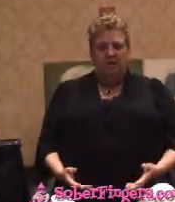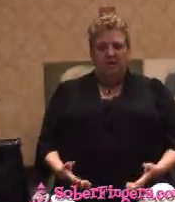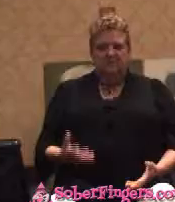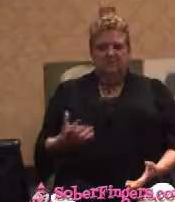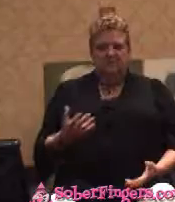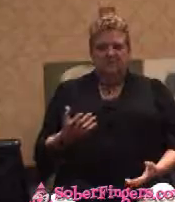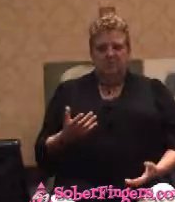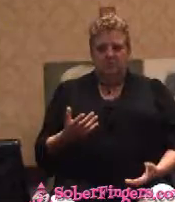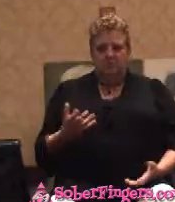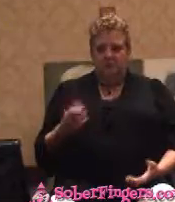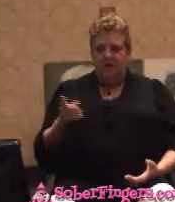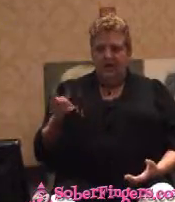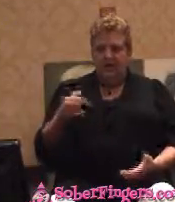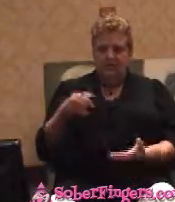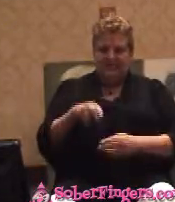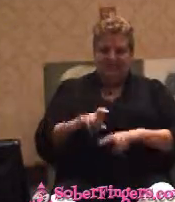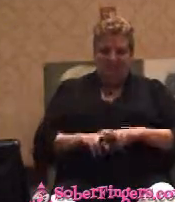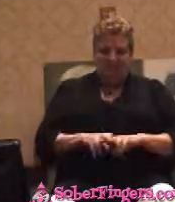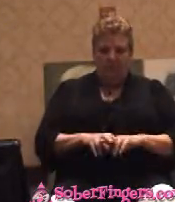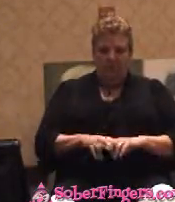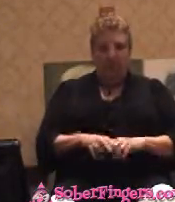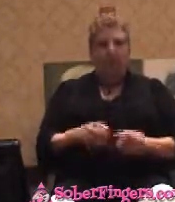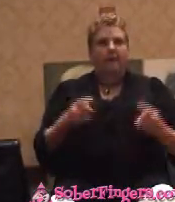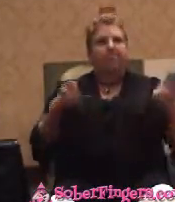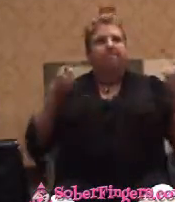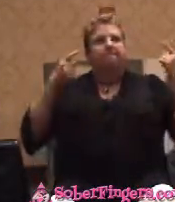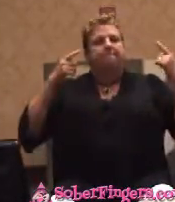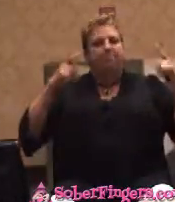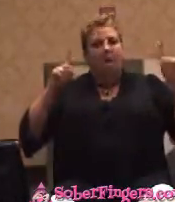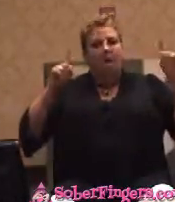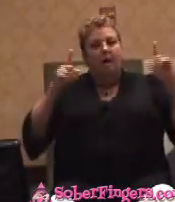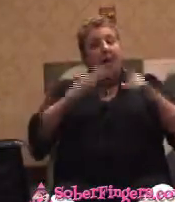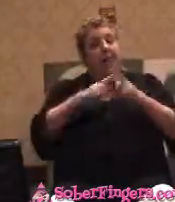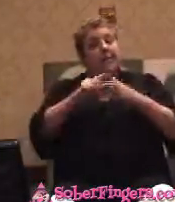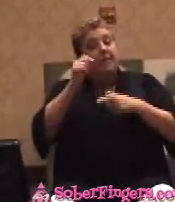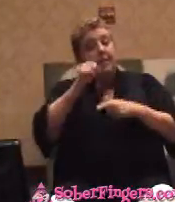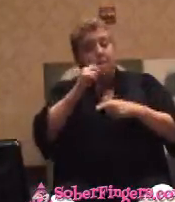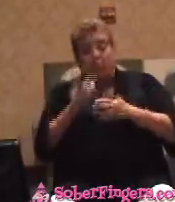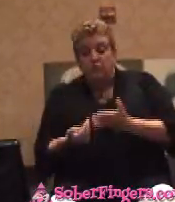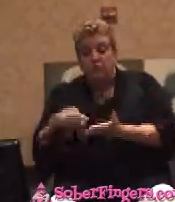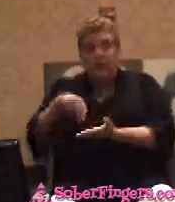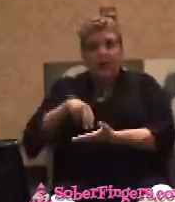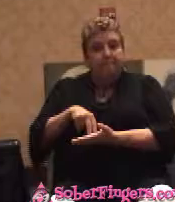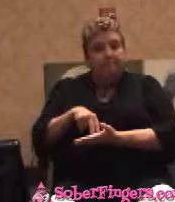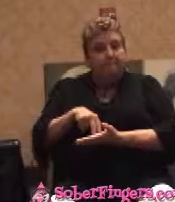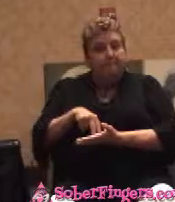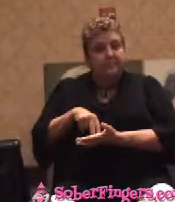Sit down. Finally, he did, and she got up. And she said,